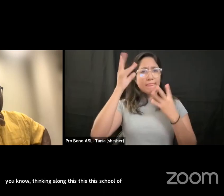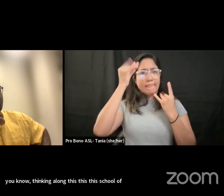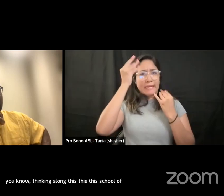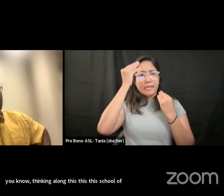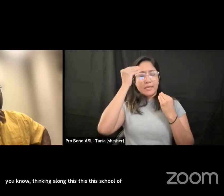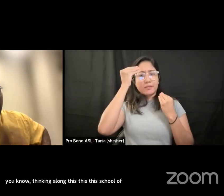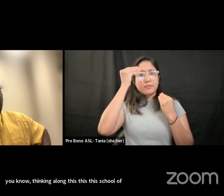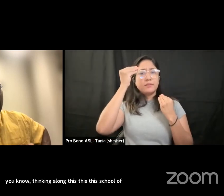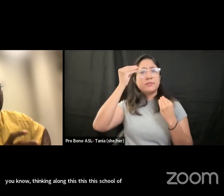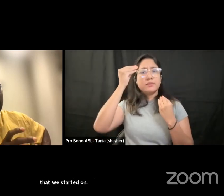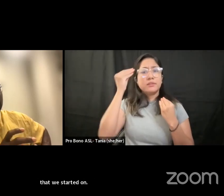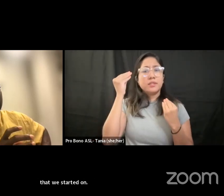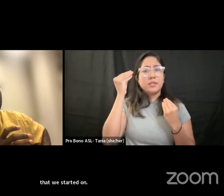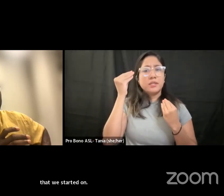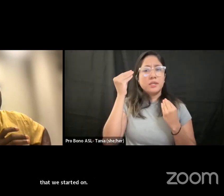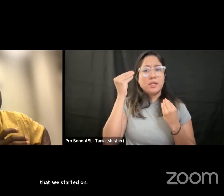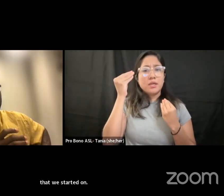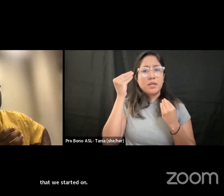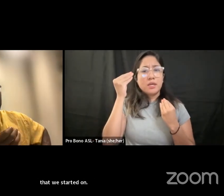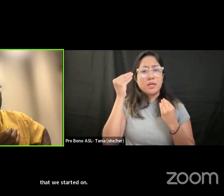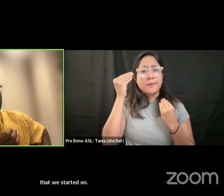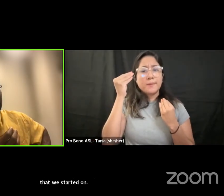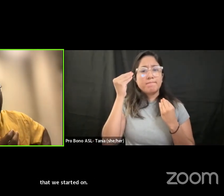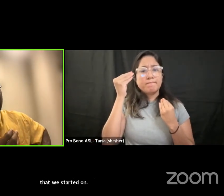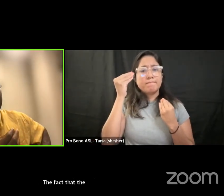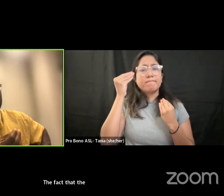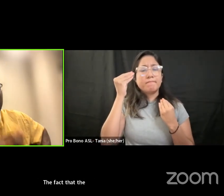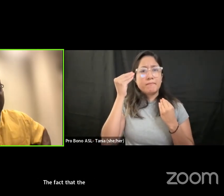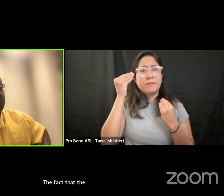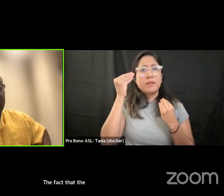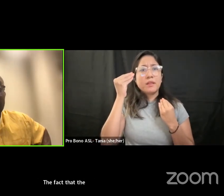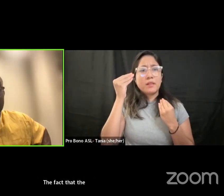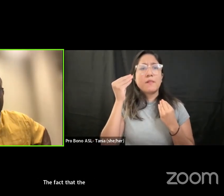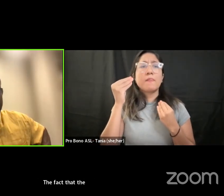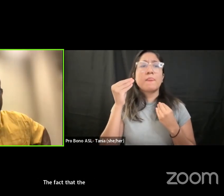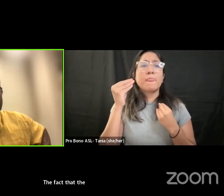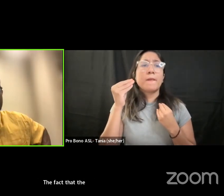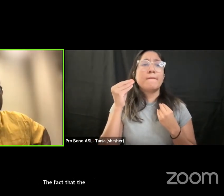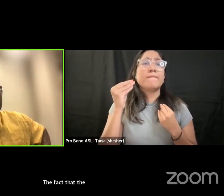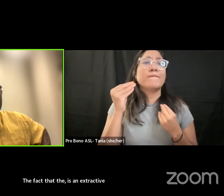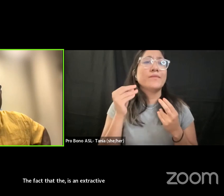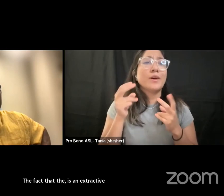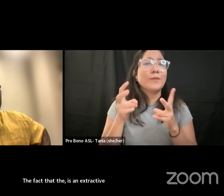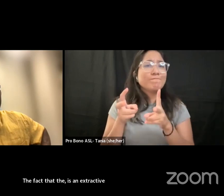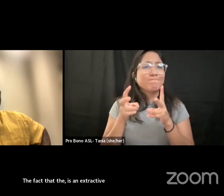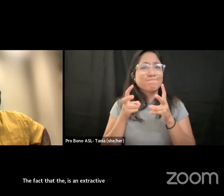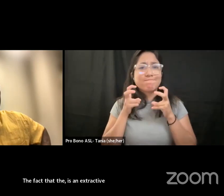the fact that the this there is an extractive enterprise